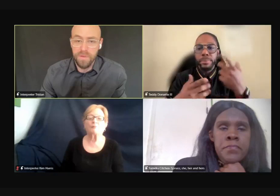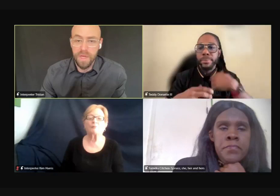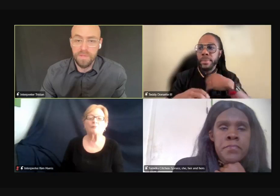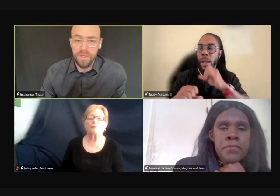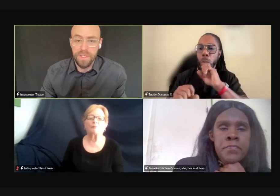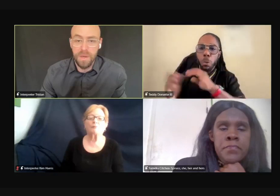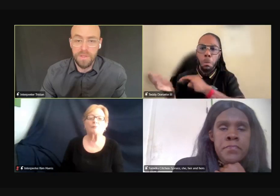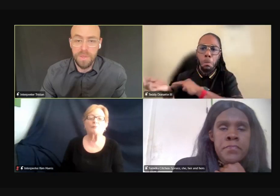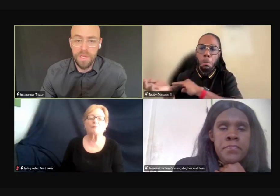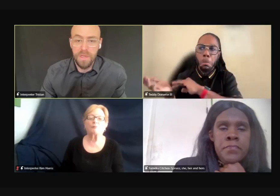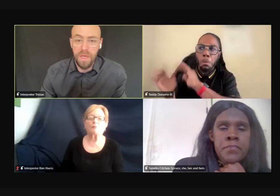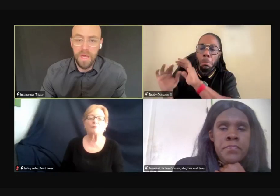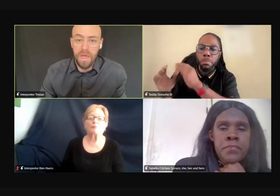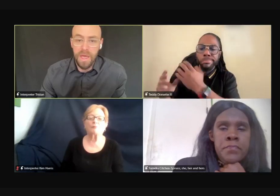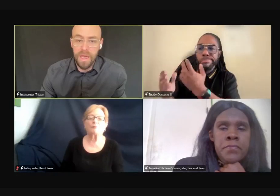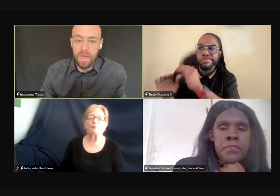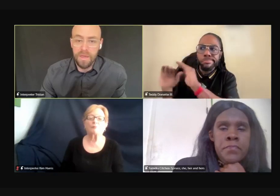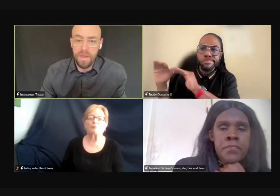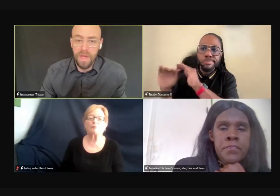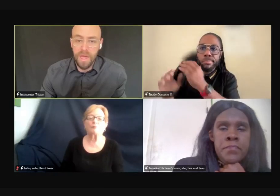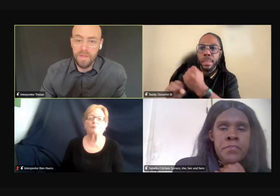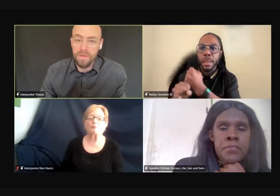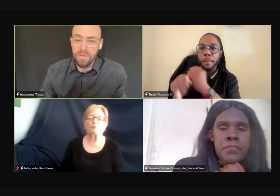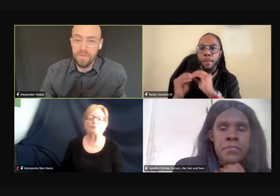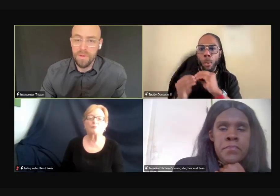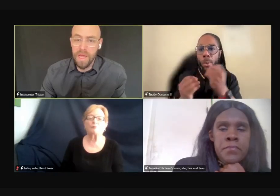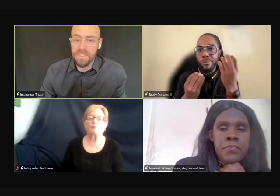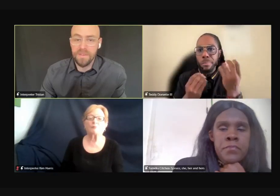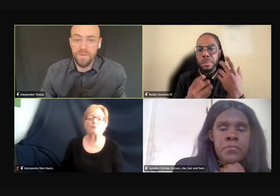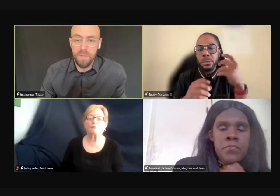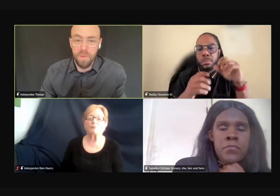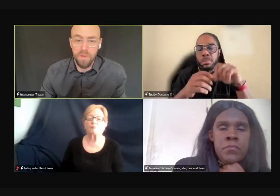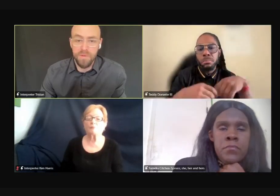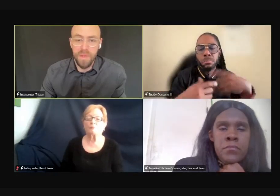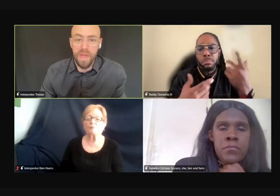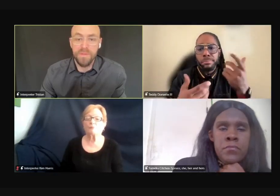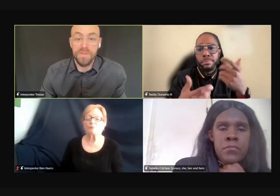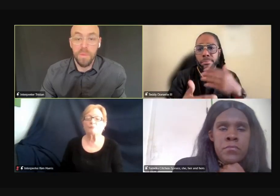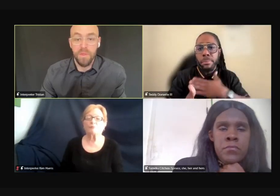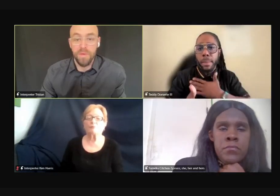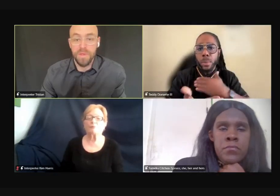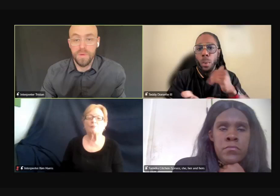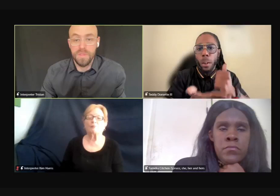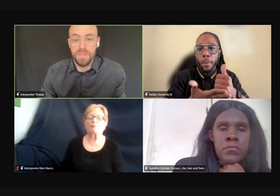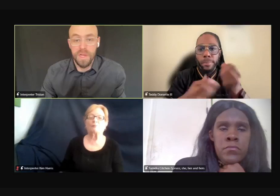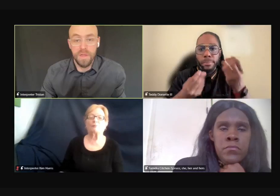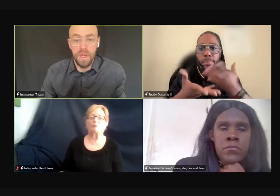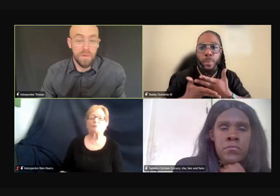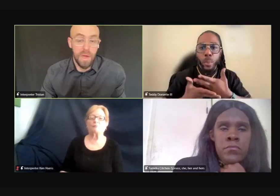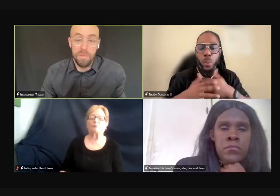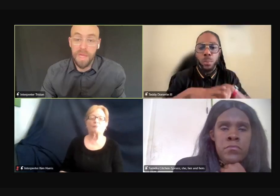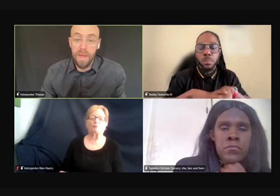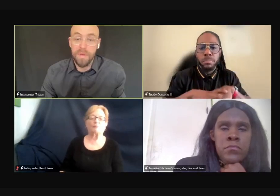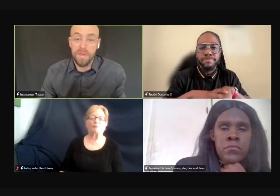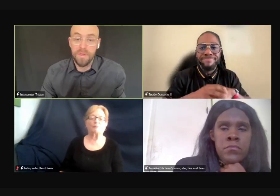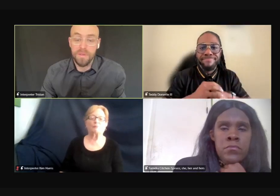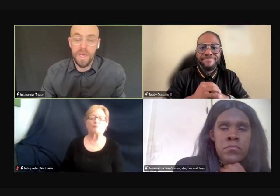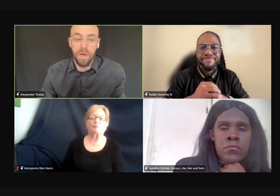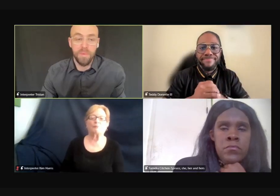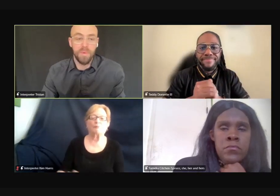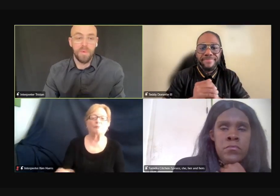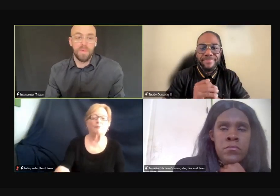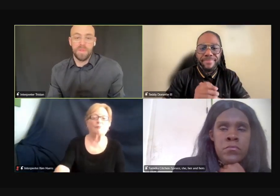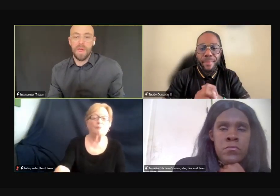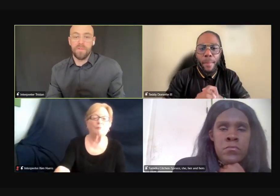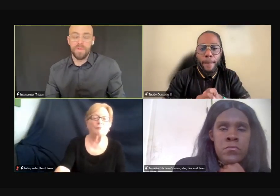as well if you'd like to reach out to me, and I can ask a few people if they have some other resources that I could, and I'd be happy to,